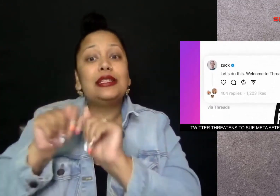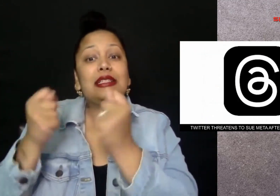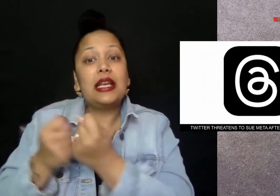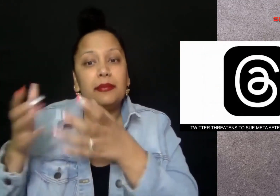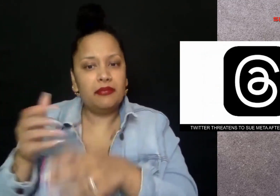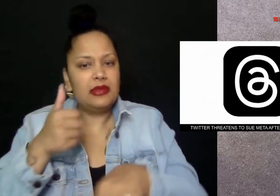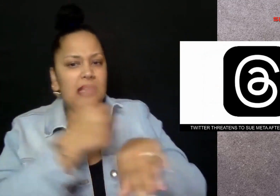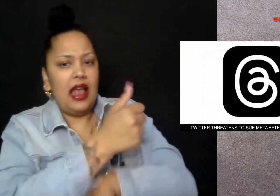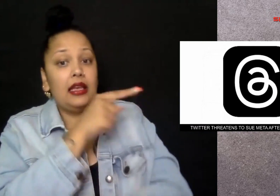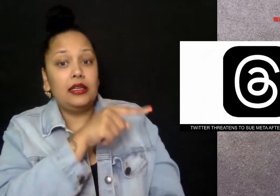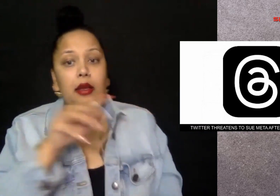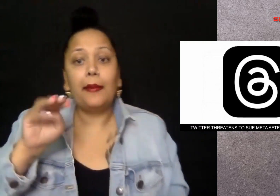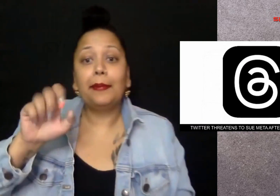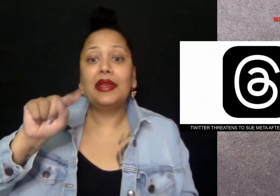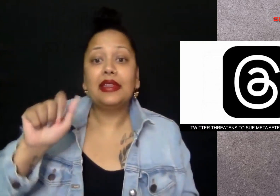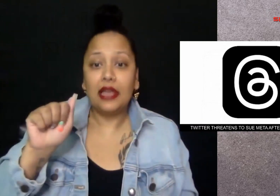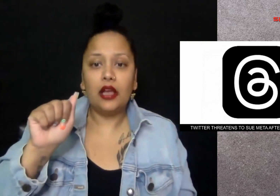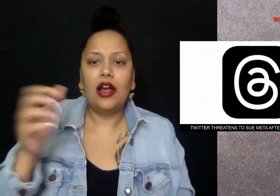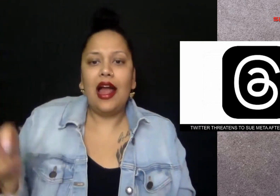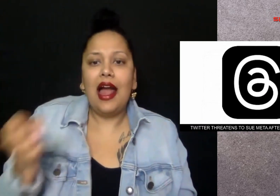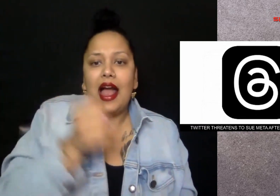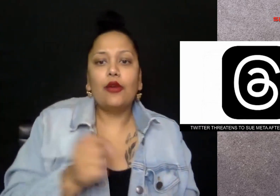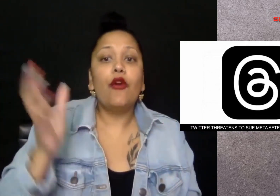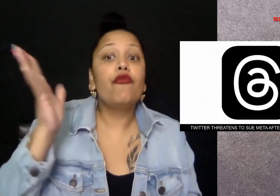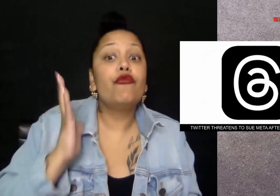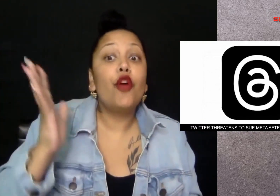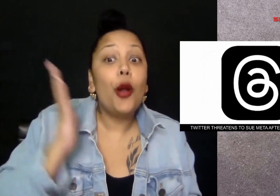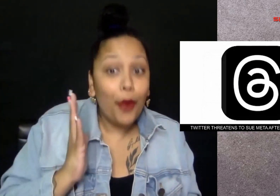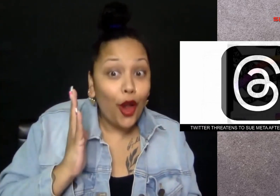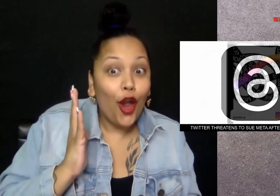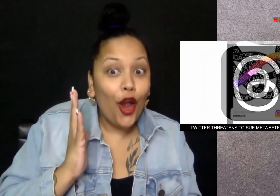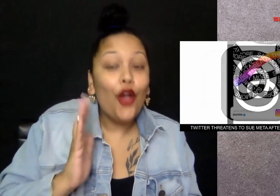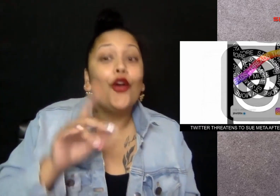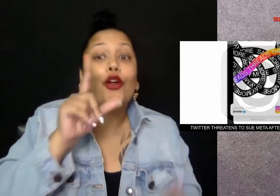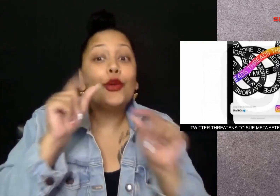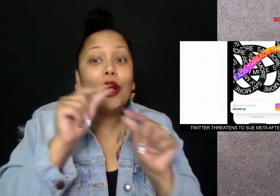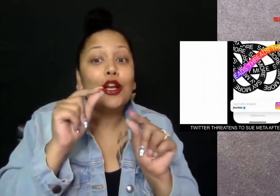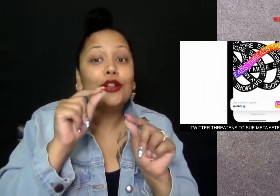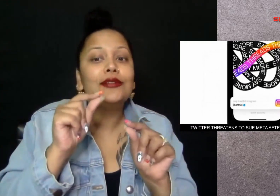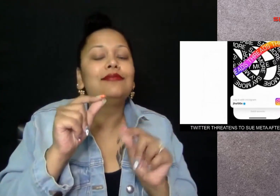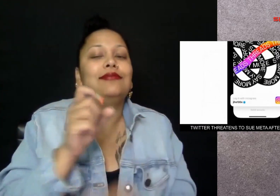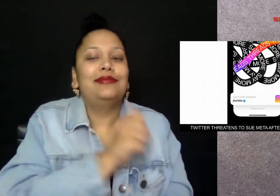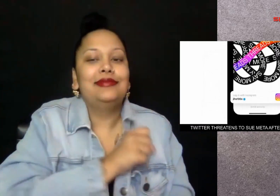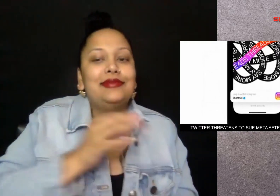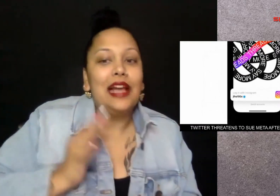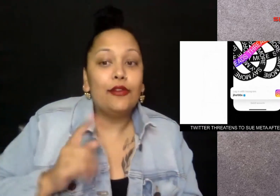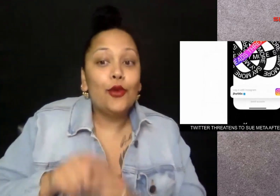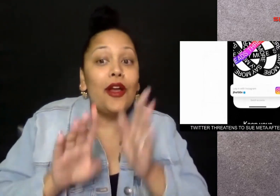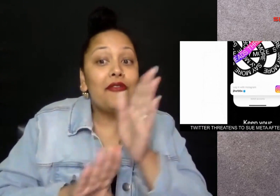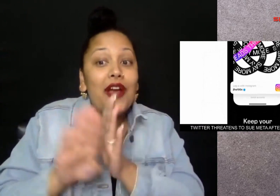Musk's legal team alleges Meta hired former Twitter employees to develop threads